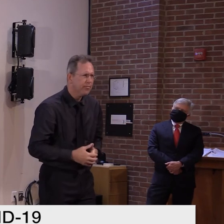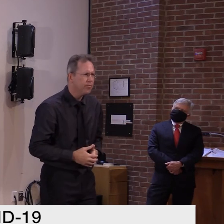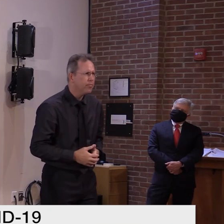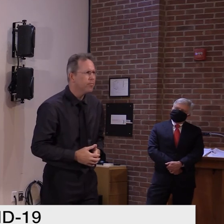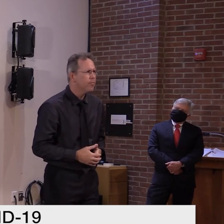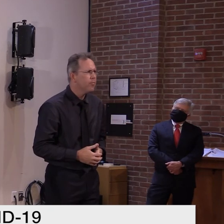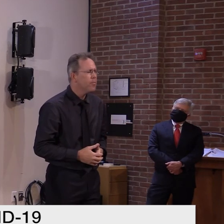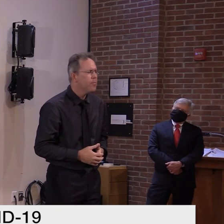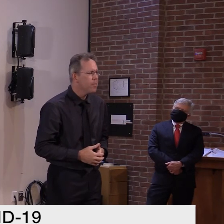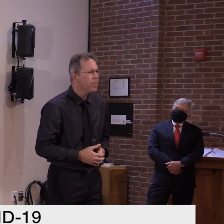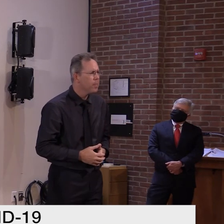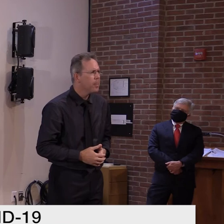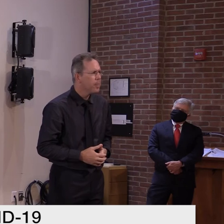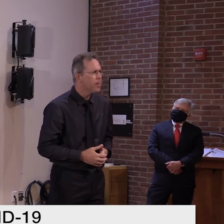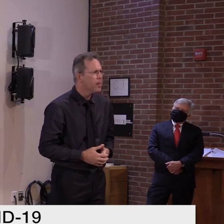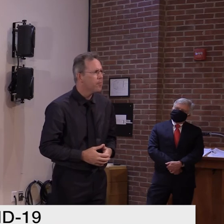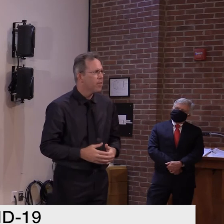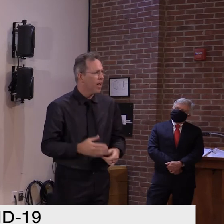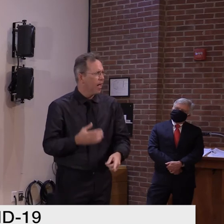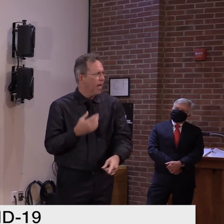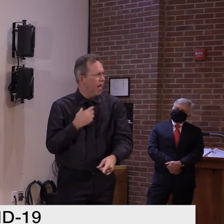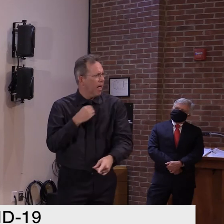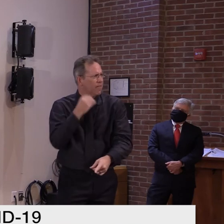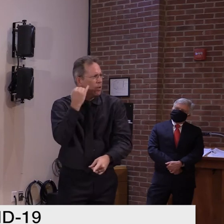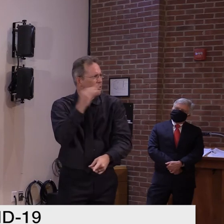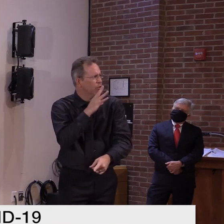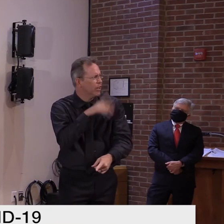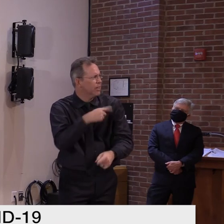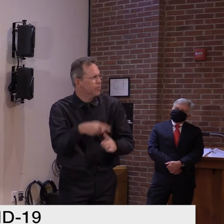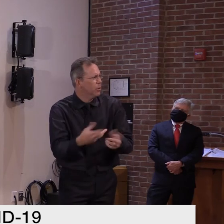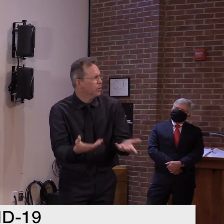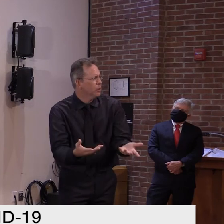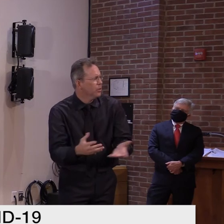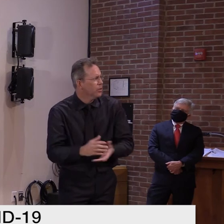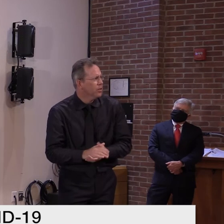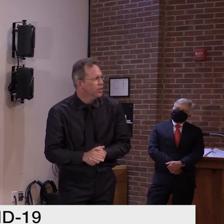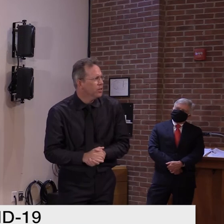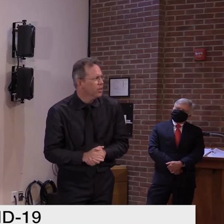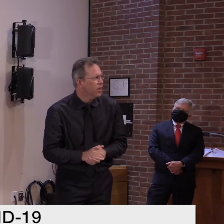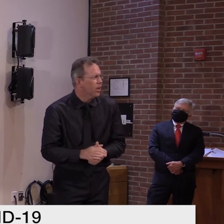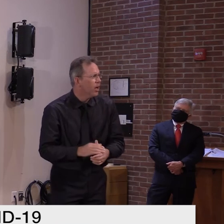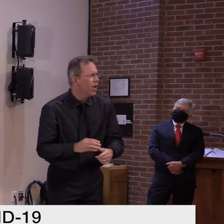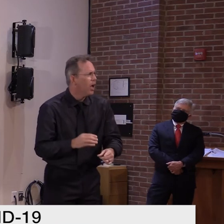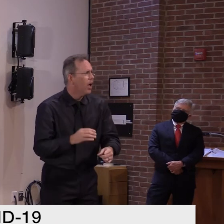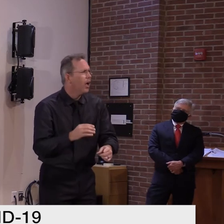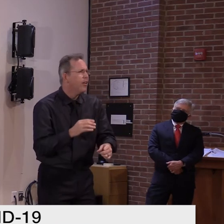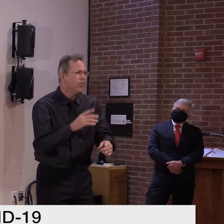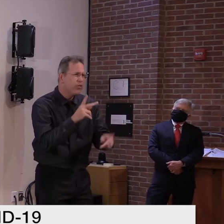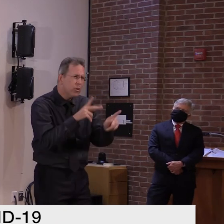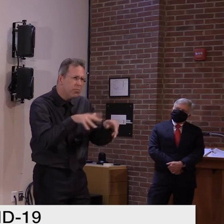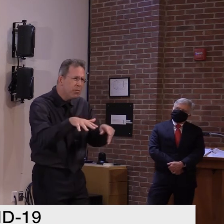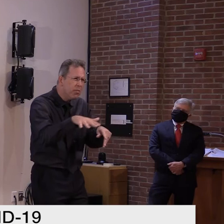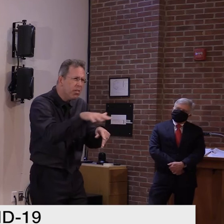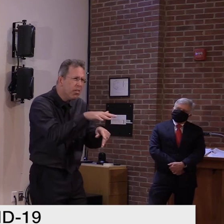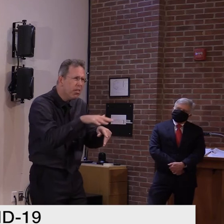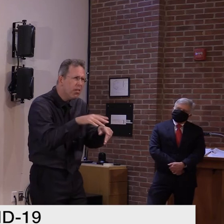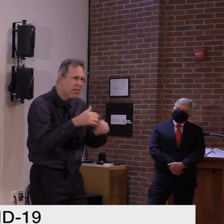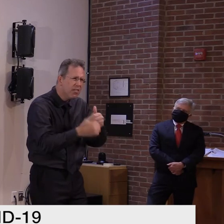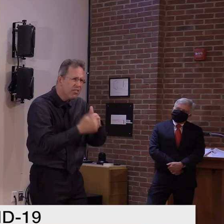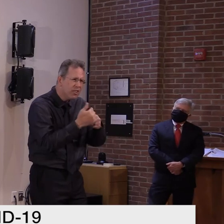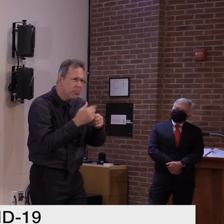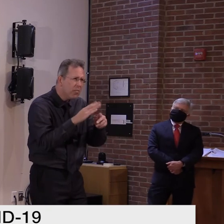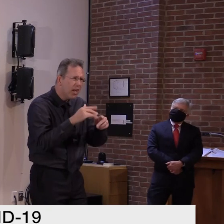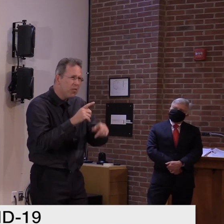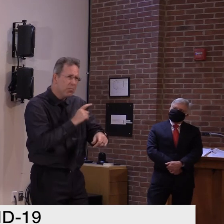Well, would you consider them to be marginalized or harmed by these policing practices? Maybe of